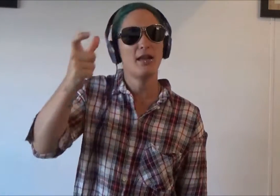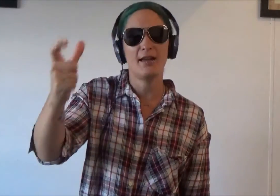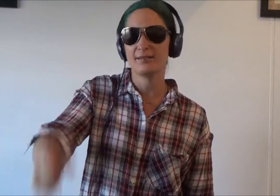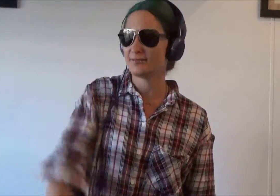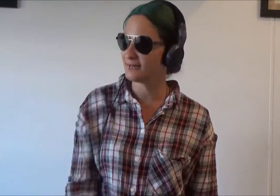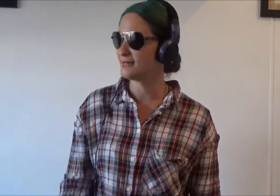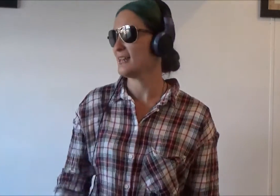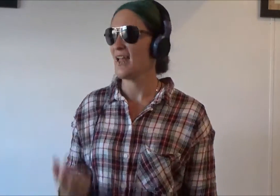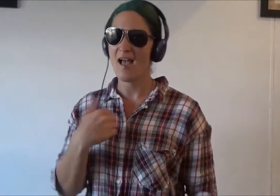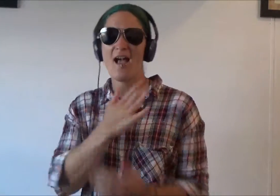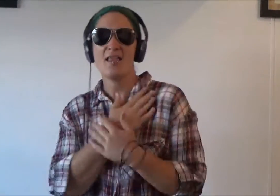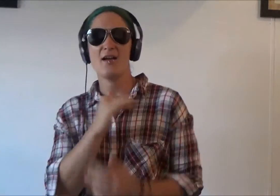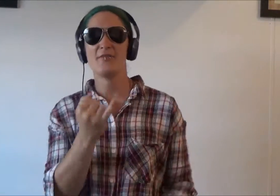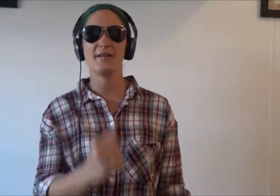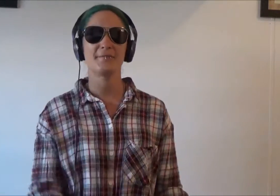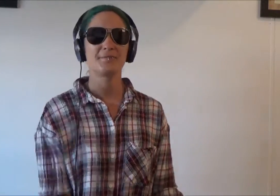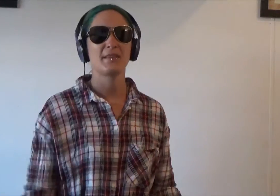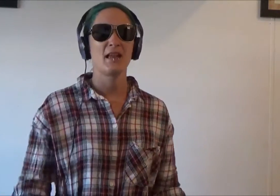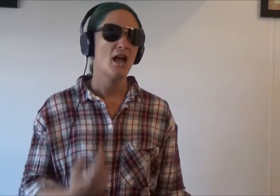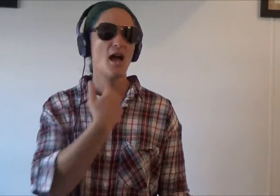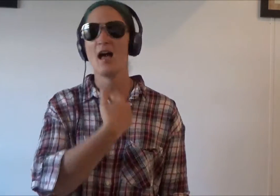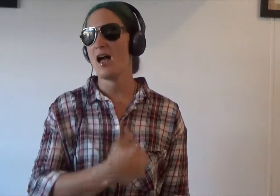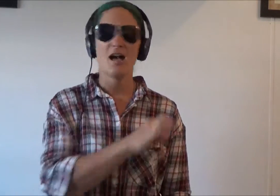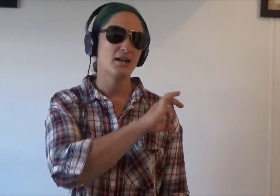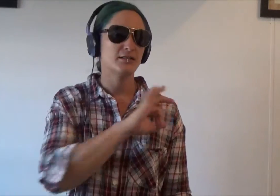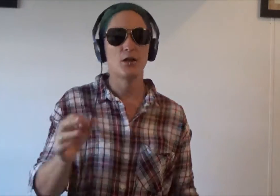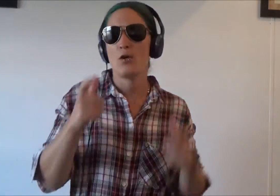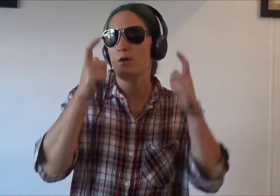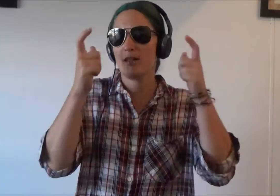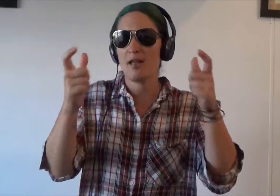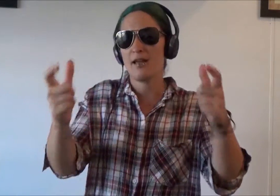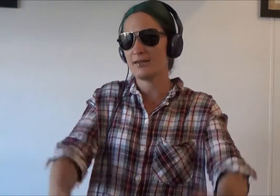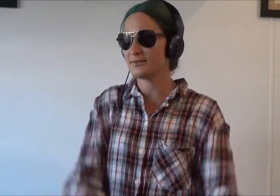care, I love it I don't care